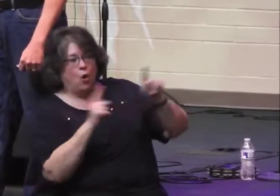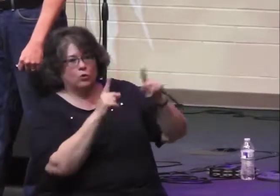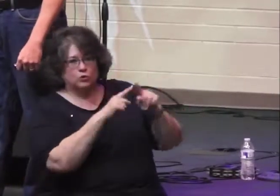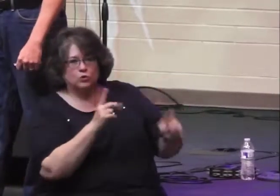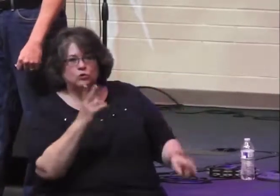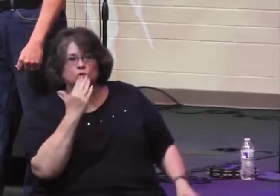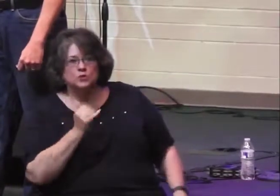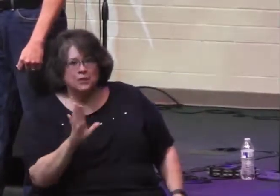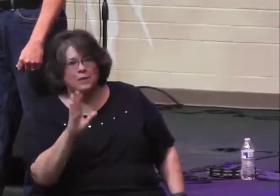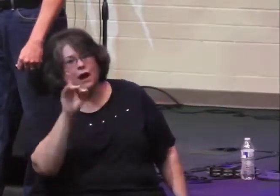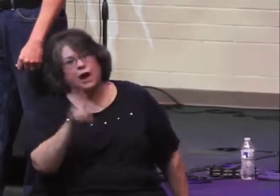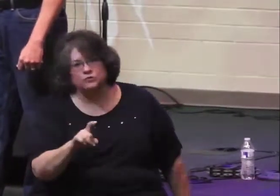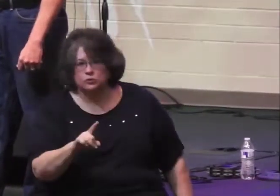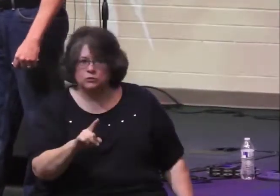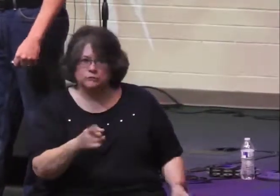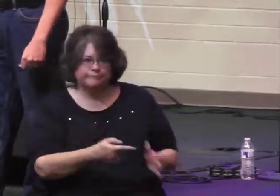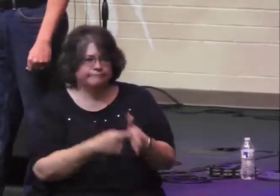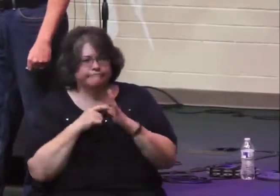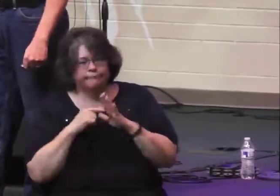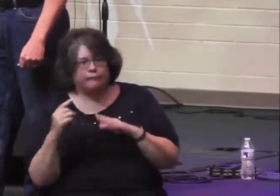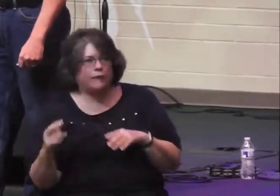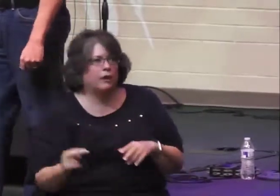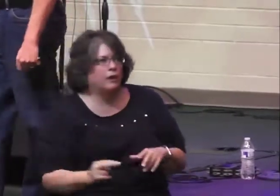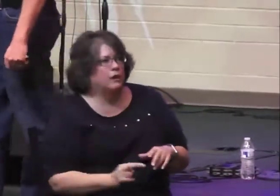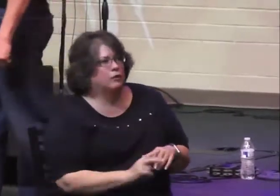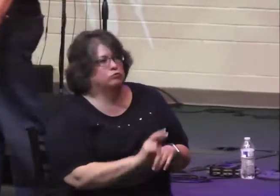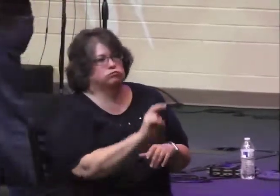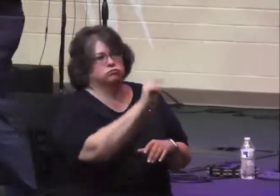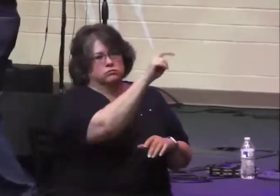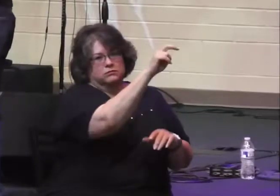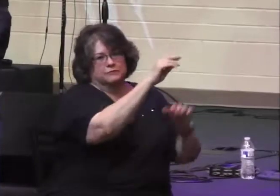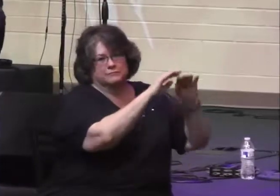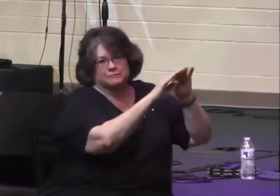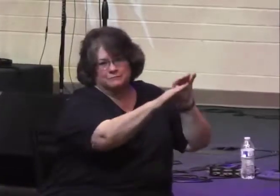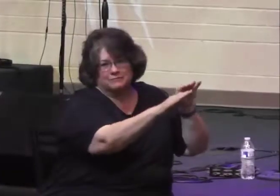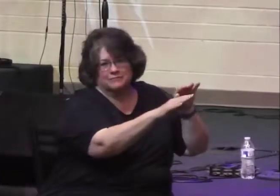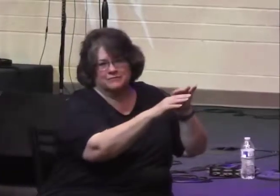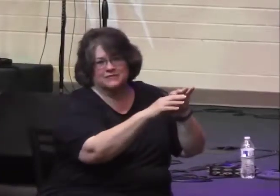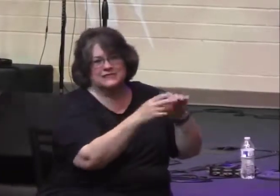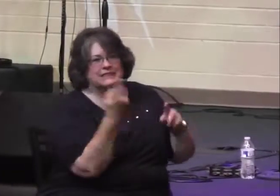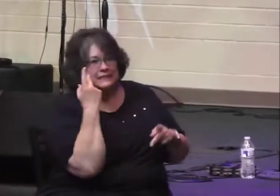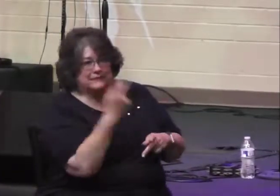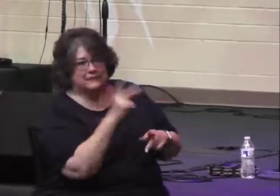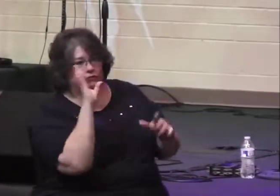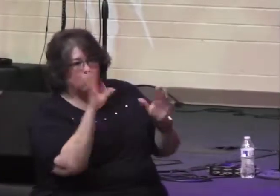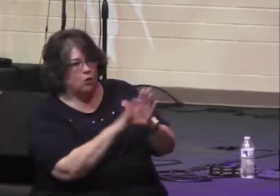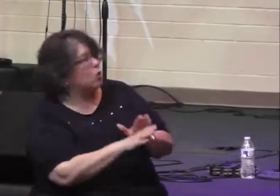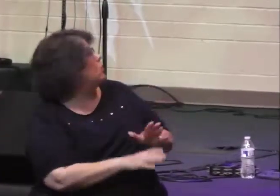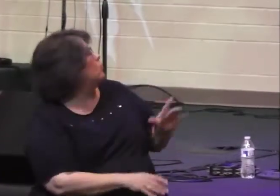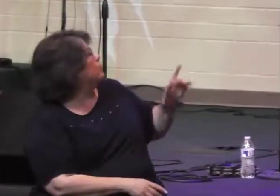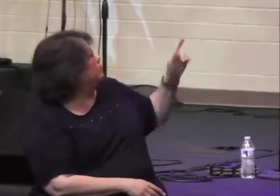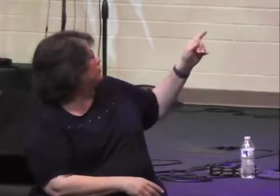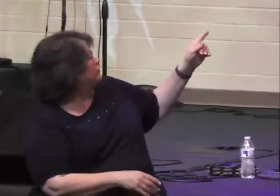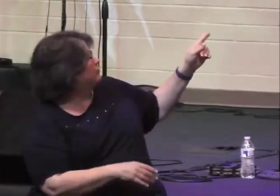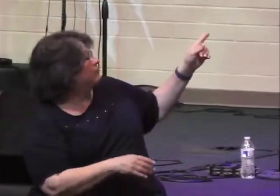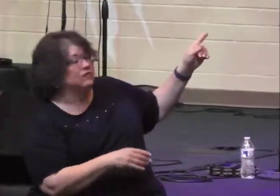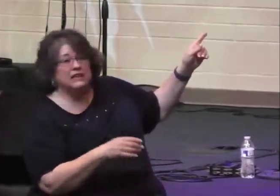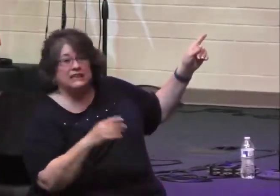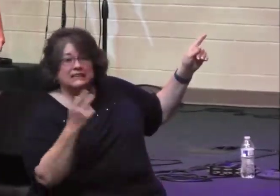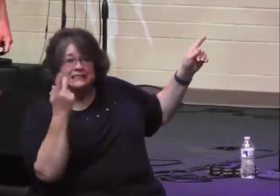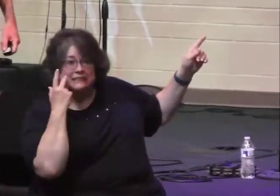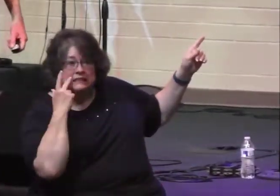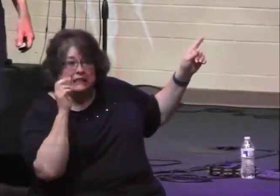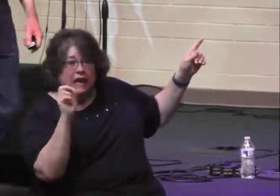go. So, I imagine they were preparing themselves for this climb. Let me give you a different perspective. Here's a couple of aerial photos.